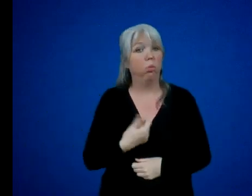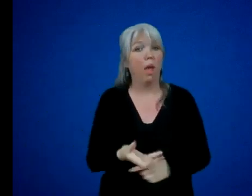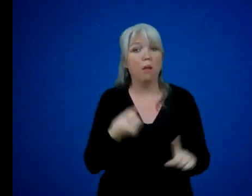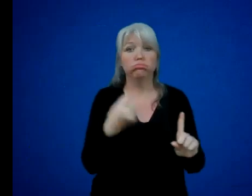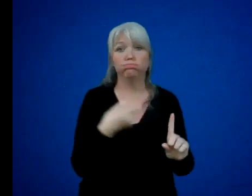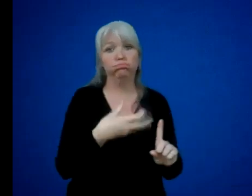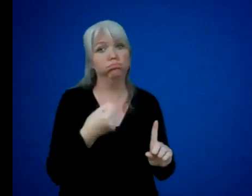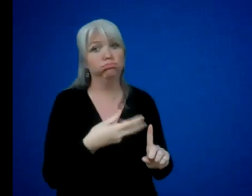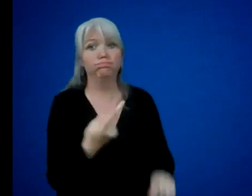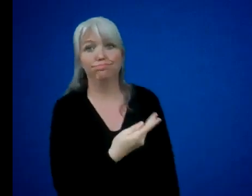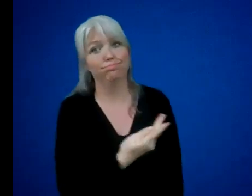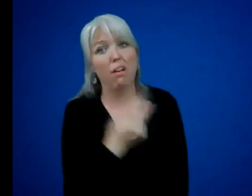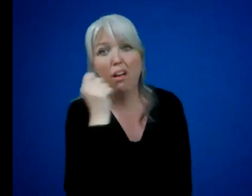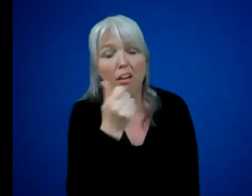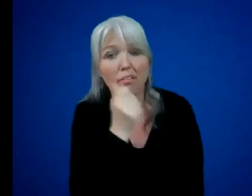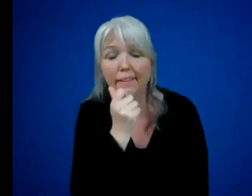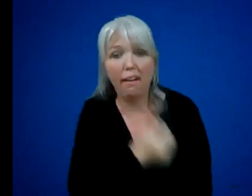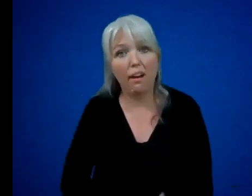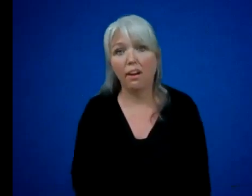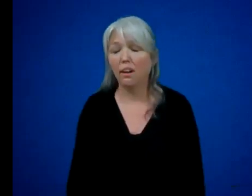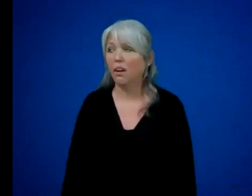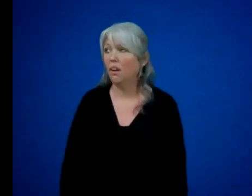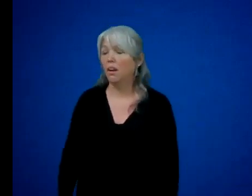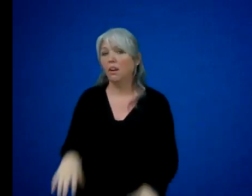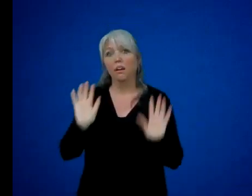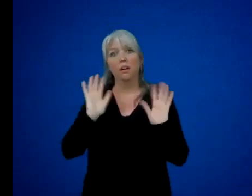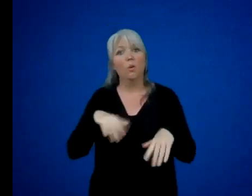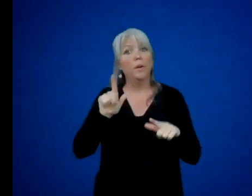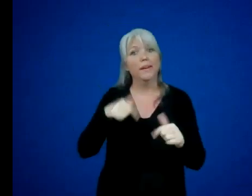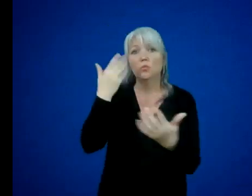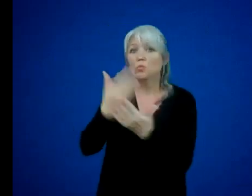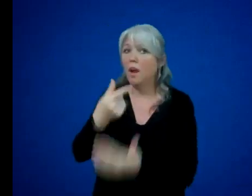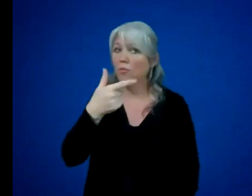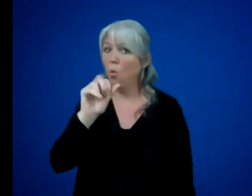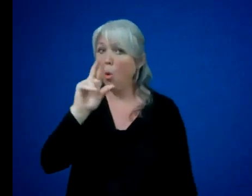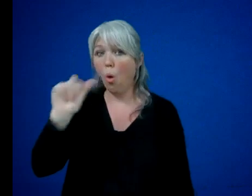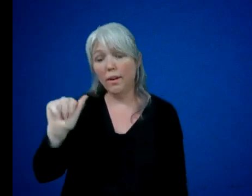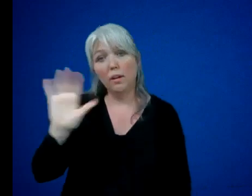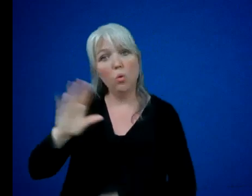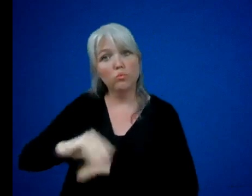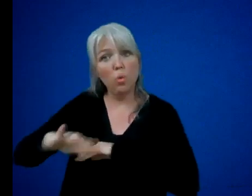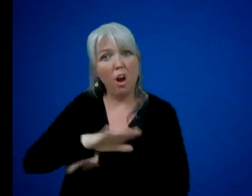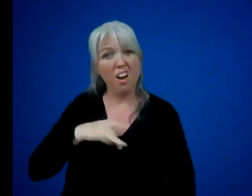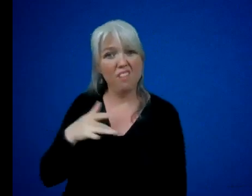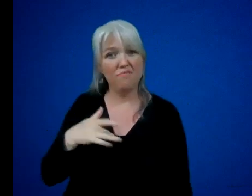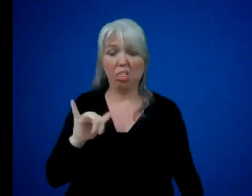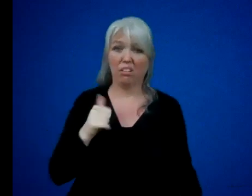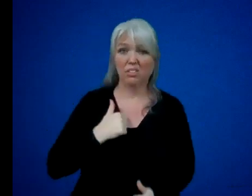and Stevie Dewberry every day. By the time I got to Gloria Dump's yard, I felt like a soldier who had been